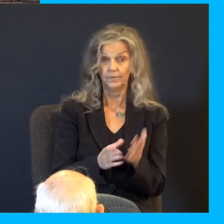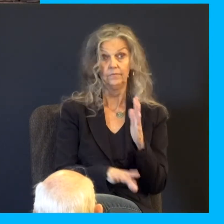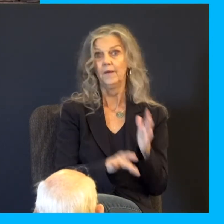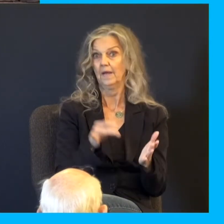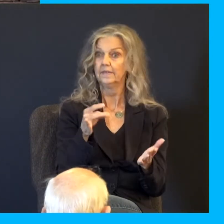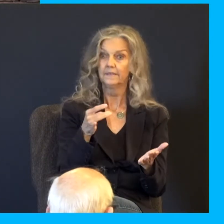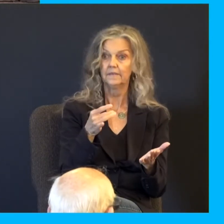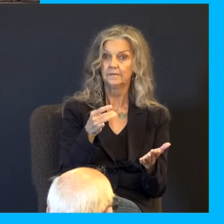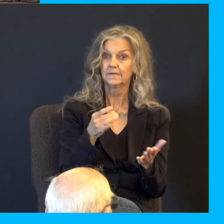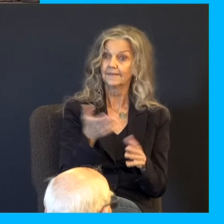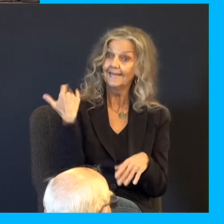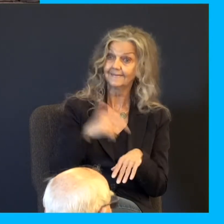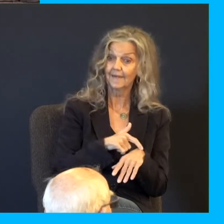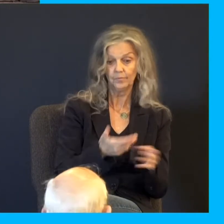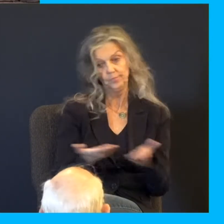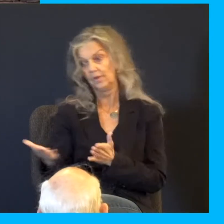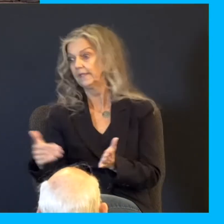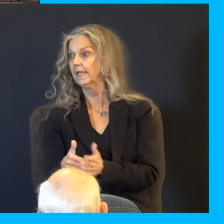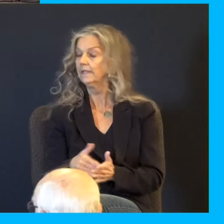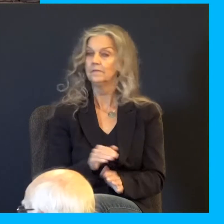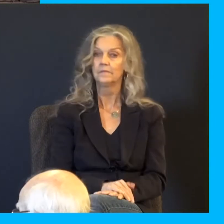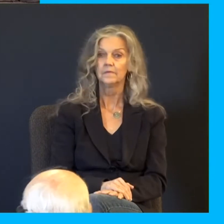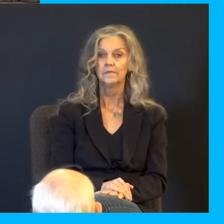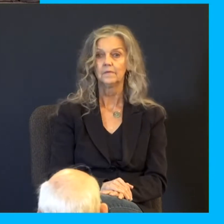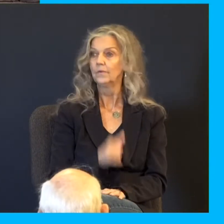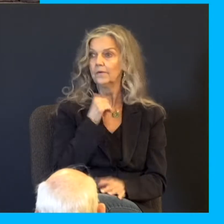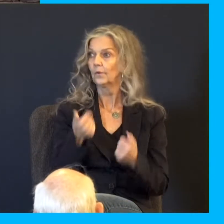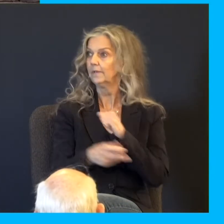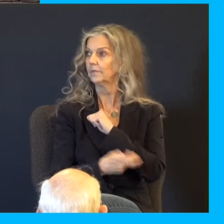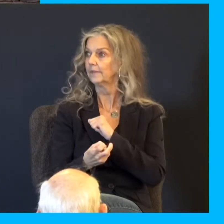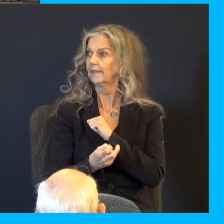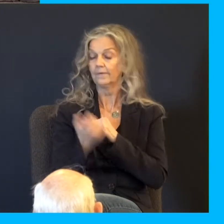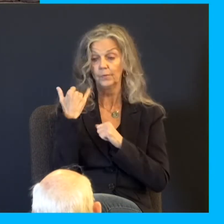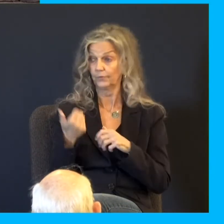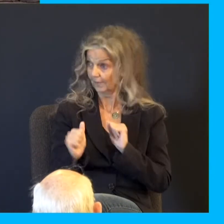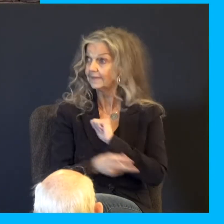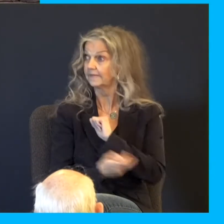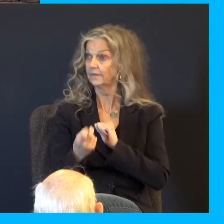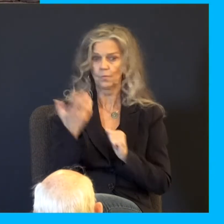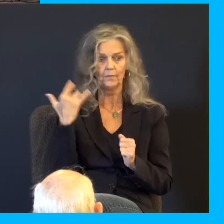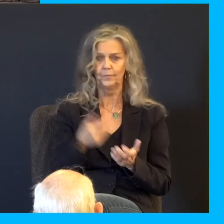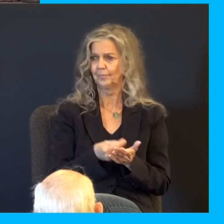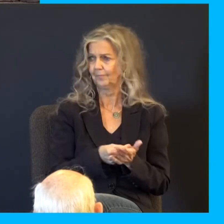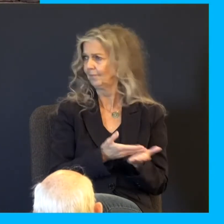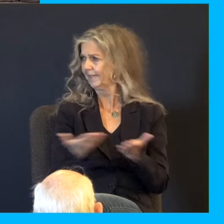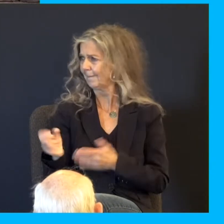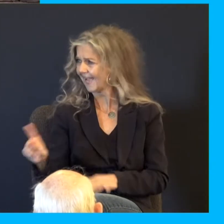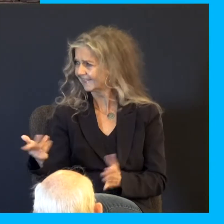mouths, we brought again. If we were really trying to rip you off, why would we bring that back? We brought it with us. And we